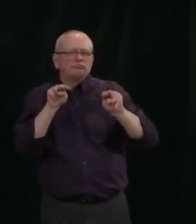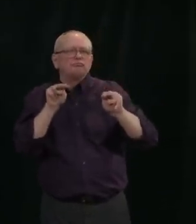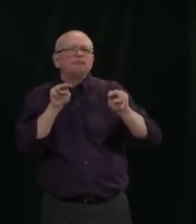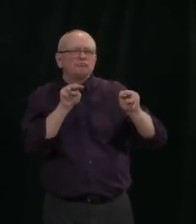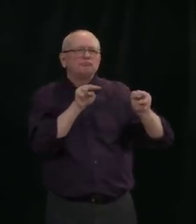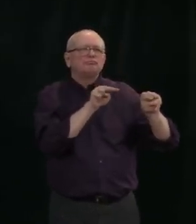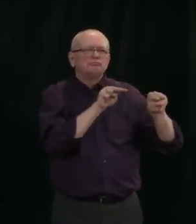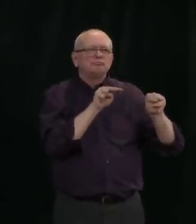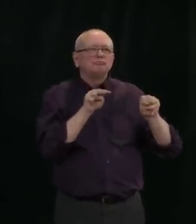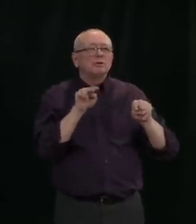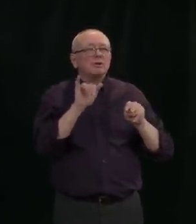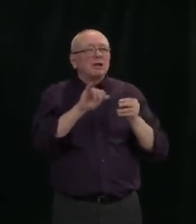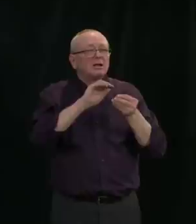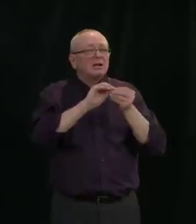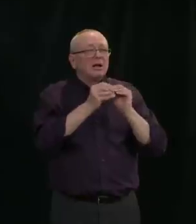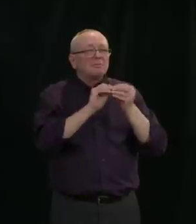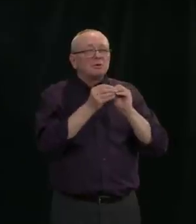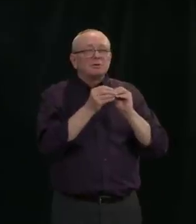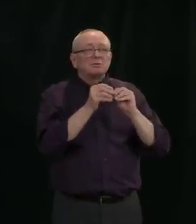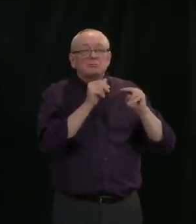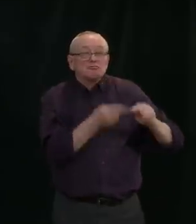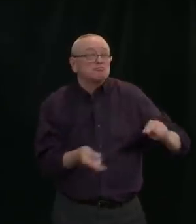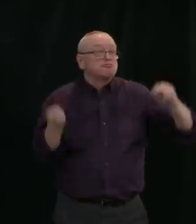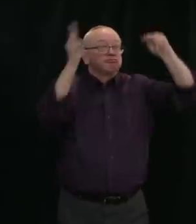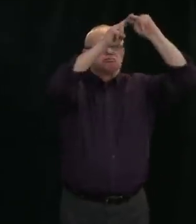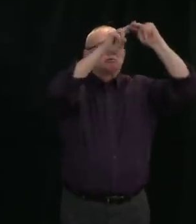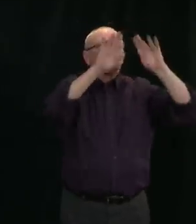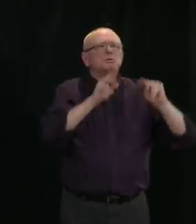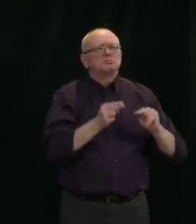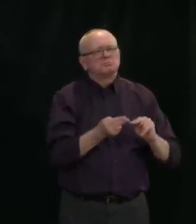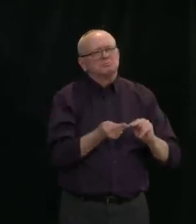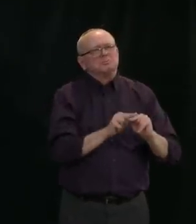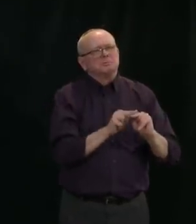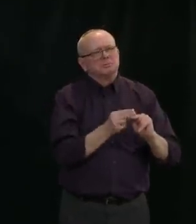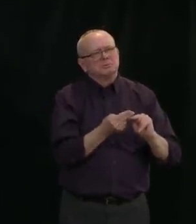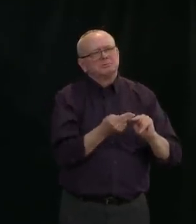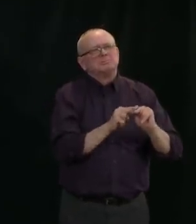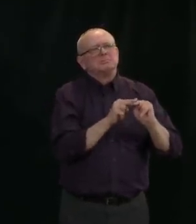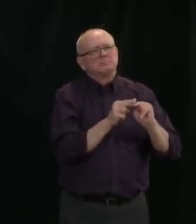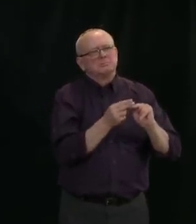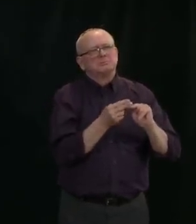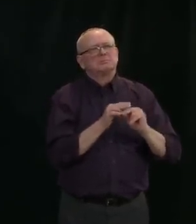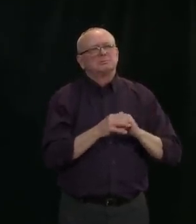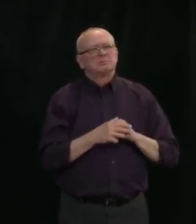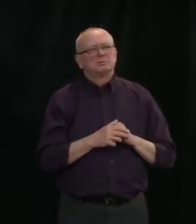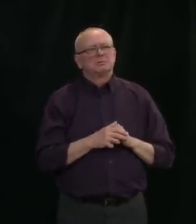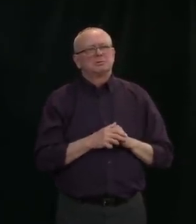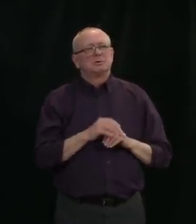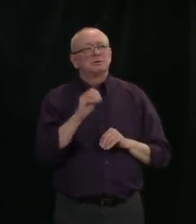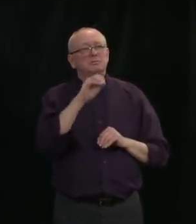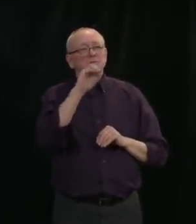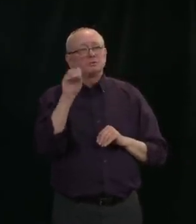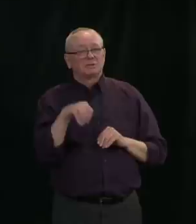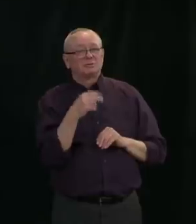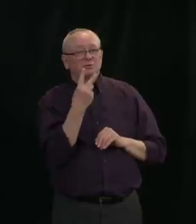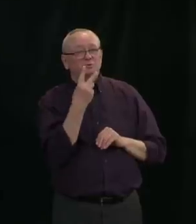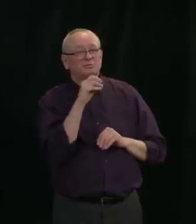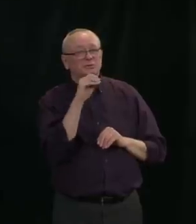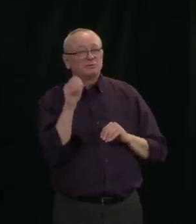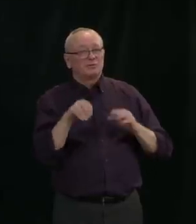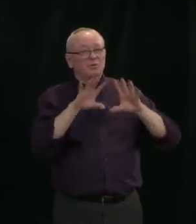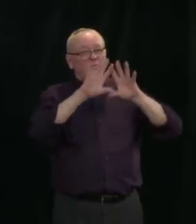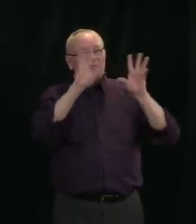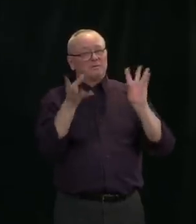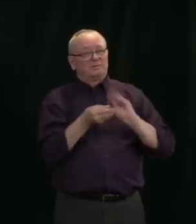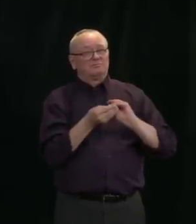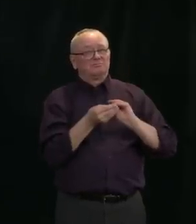cases does not seem to be changing significantly over time, but we are watching. With respect to the percentage overall, it remains at